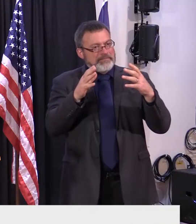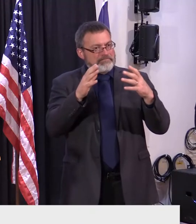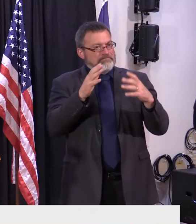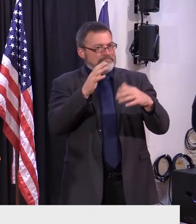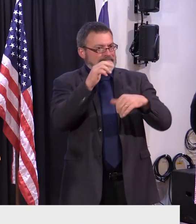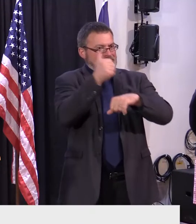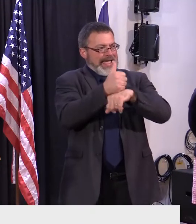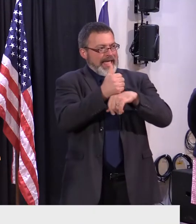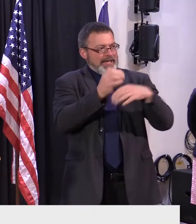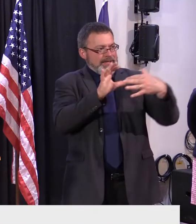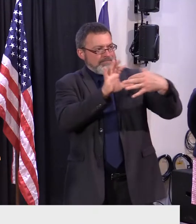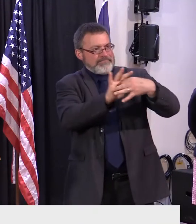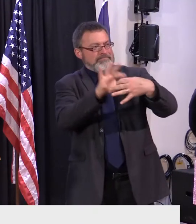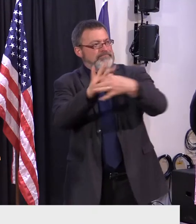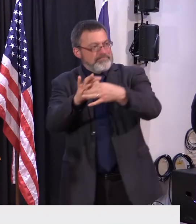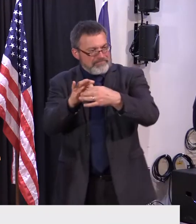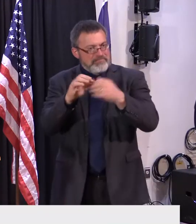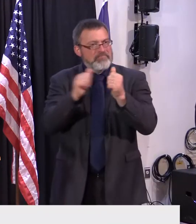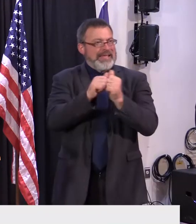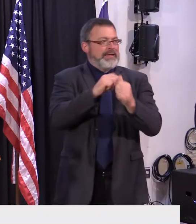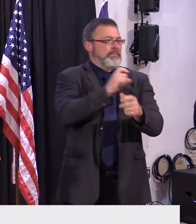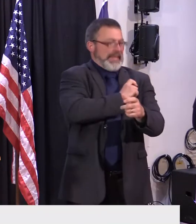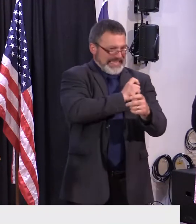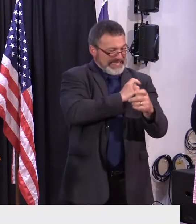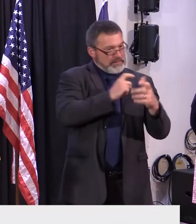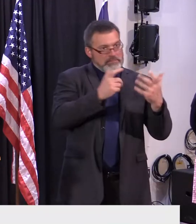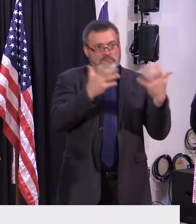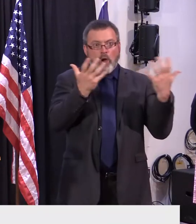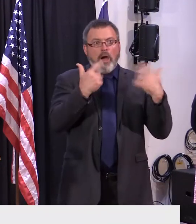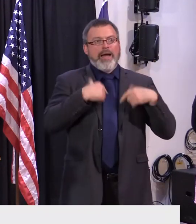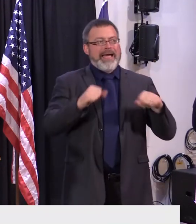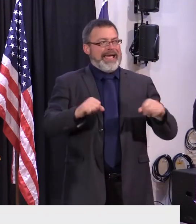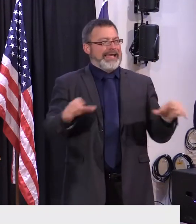government to do everything we can to work together